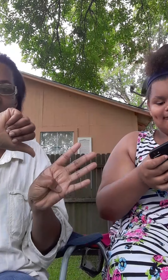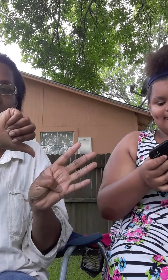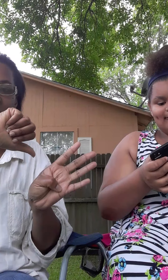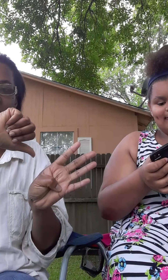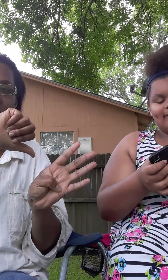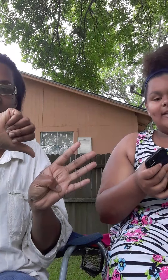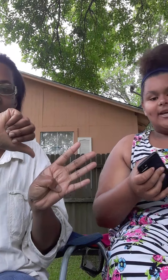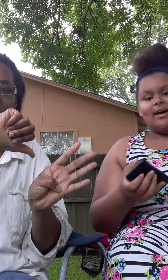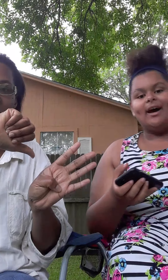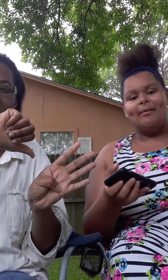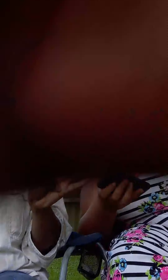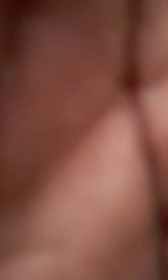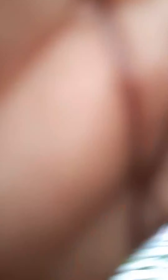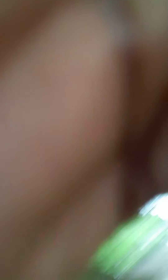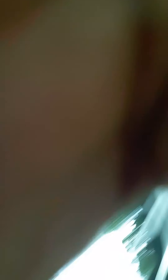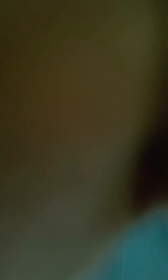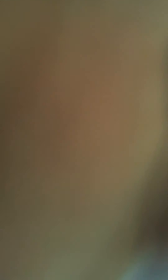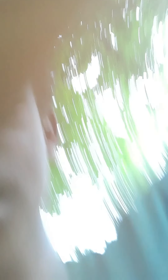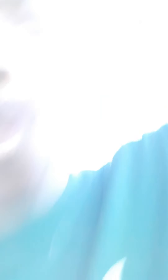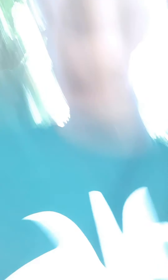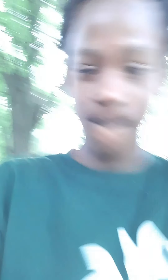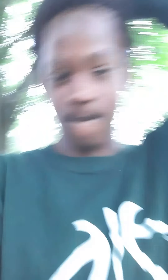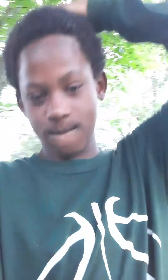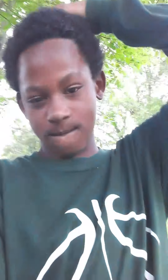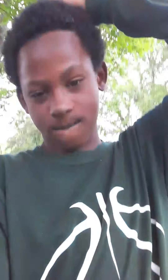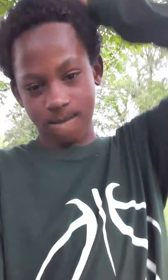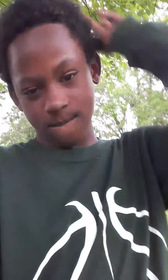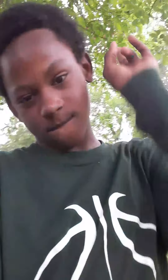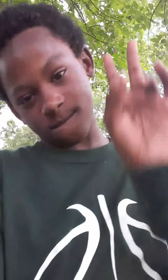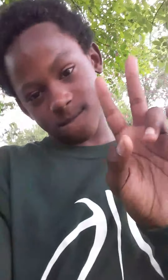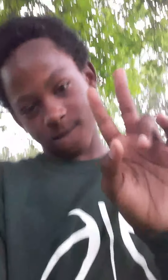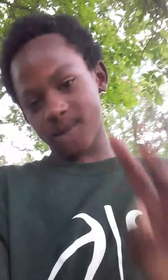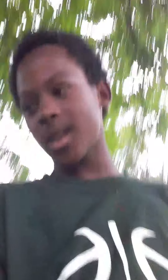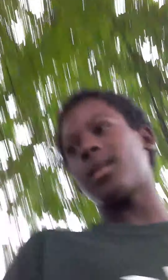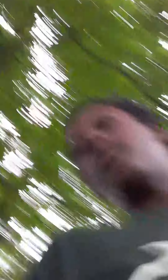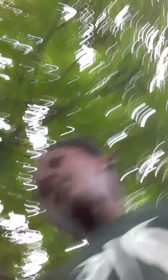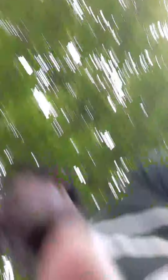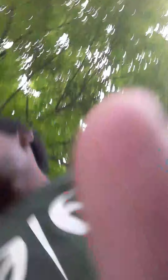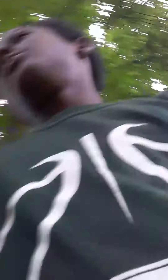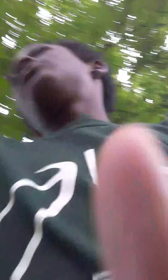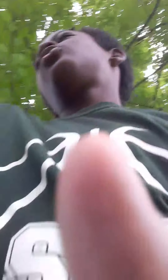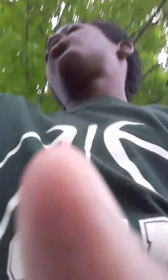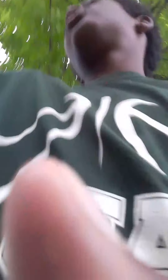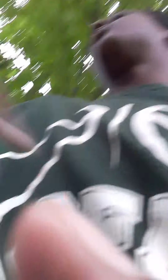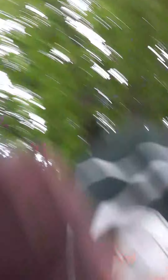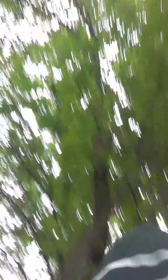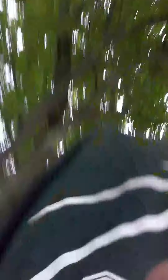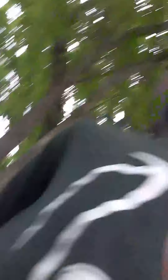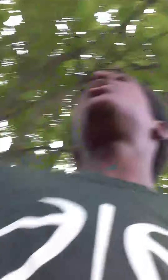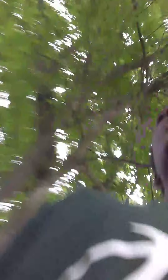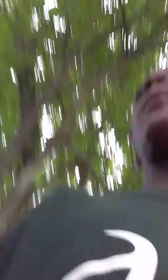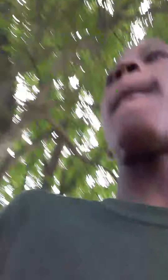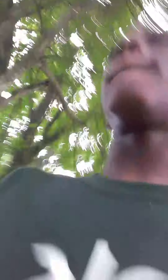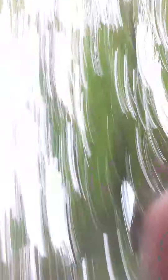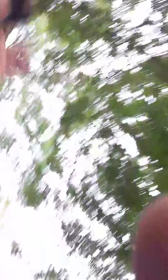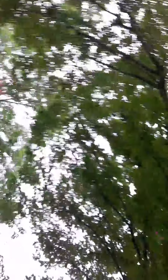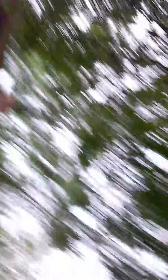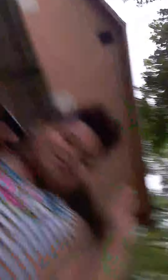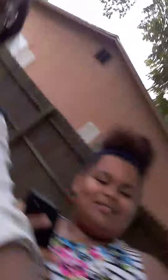Put a... Yeah, I'm at any house. Six. You had six left? I had none. Stop. your